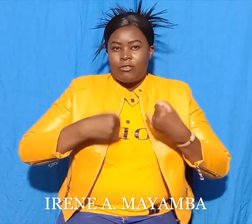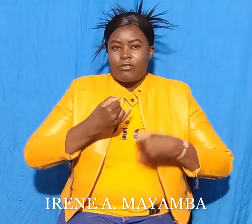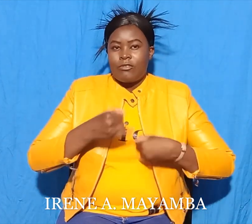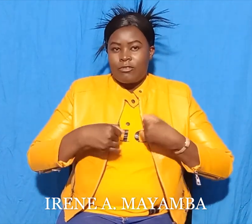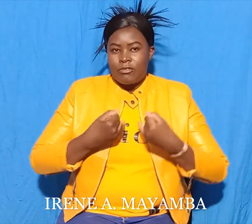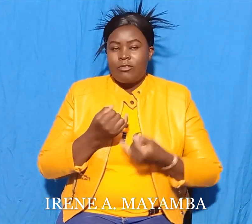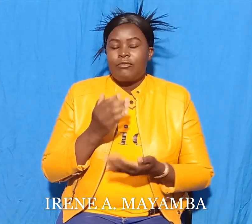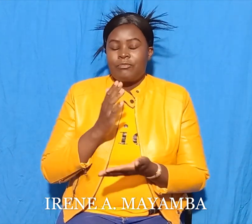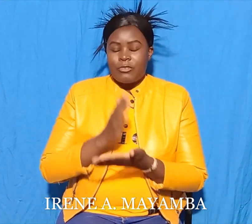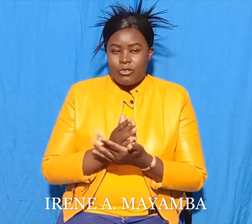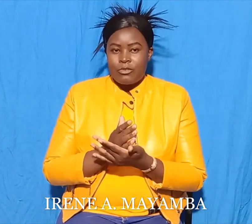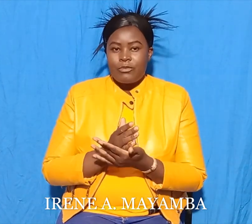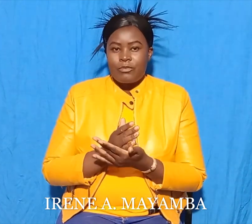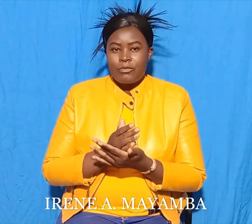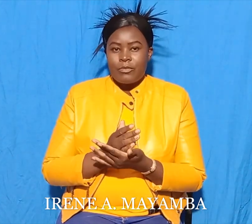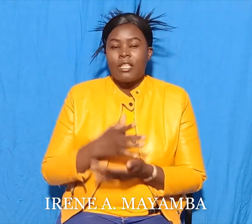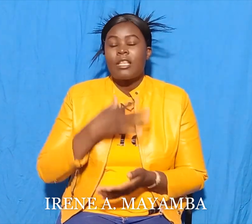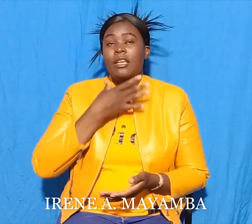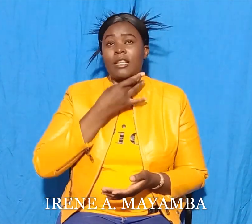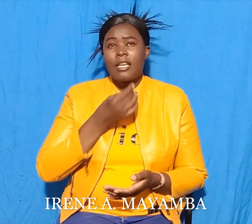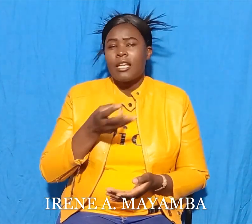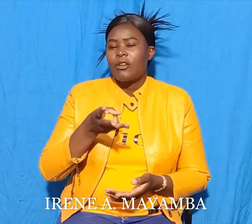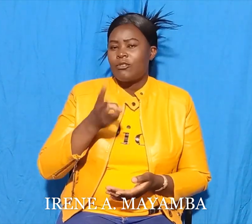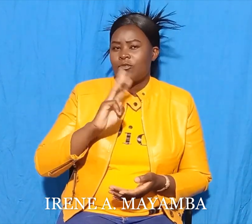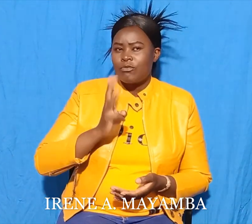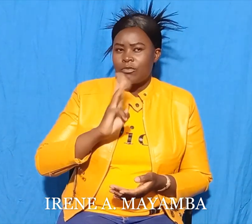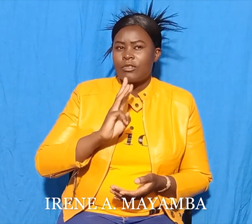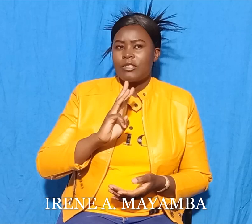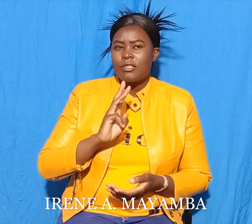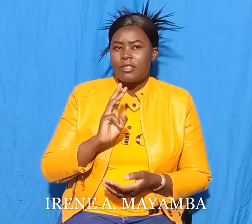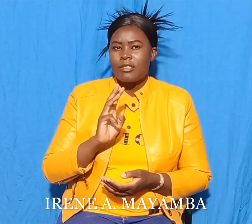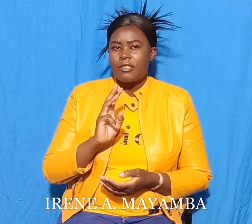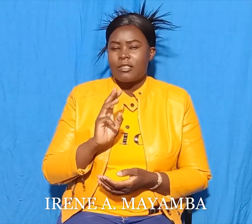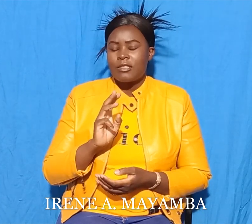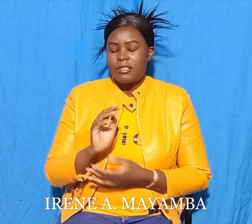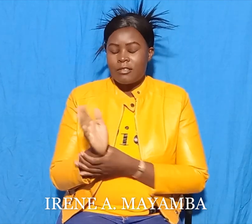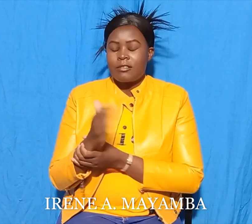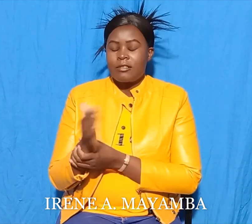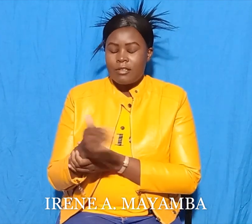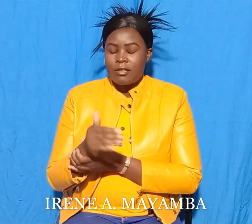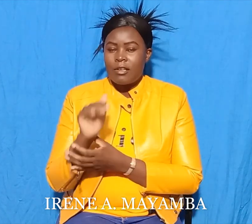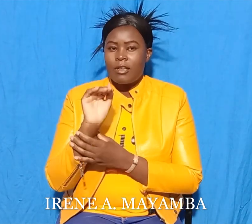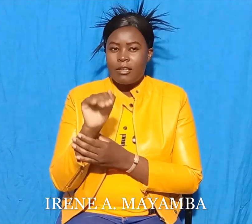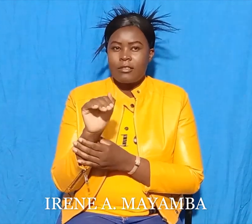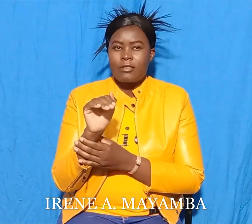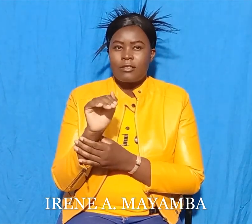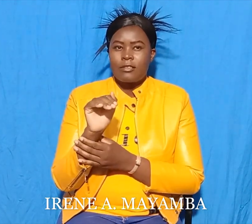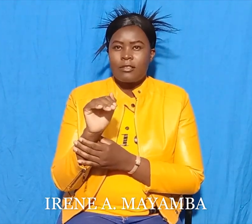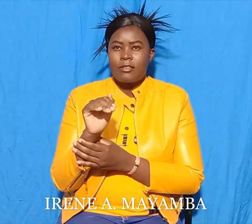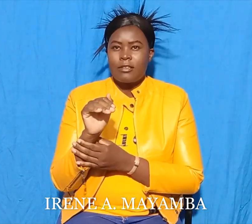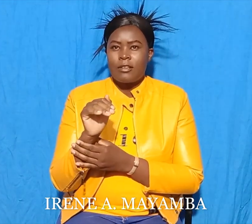The you like the waters? asked the shark. Is the ocean better than the forest?